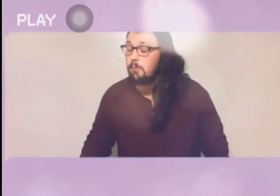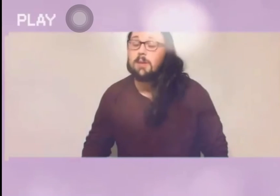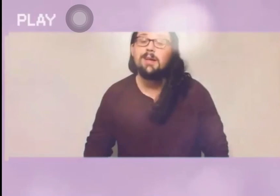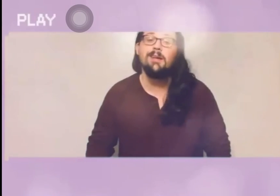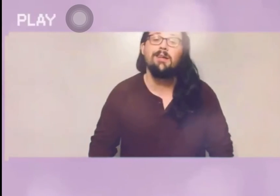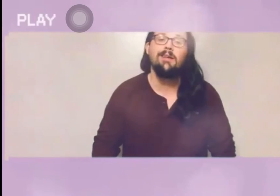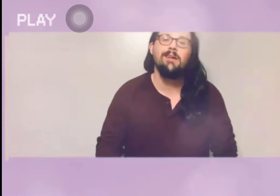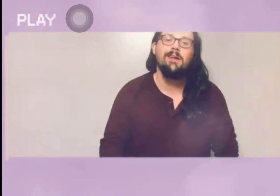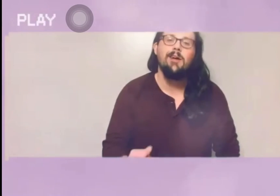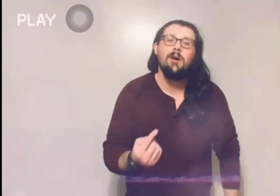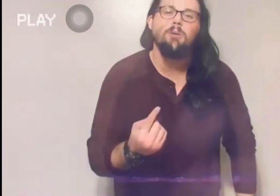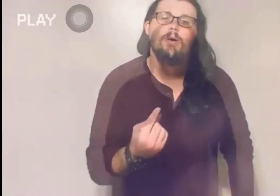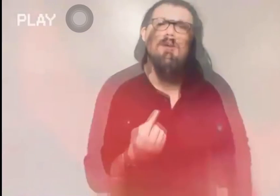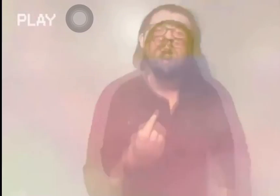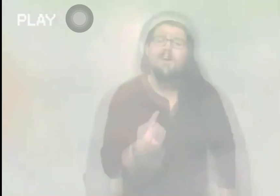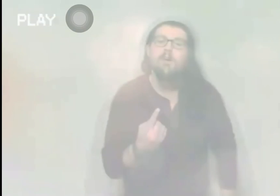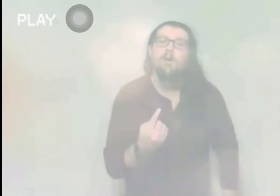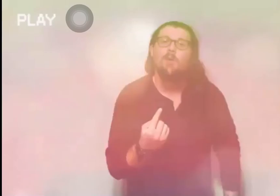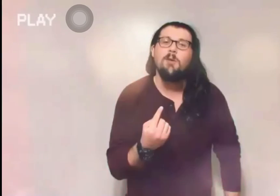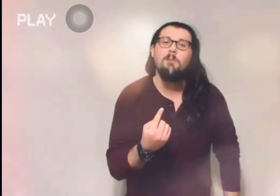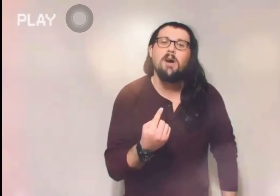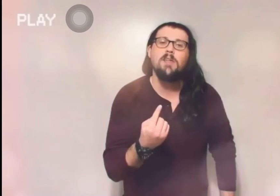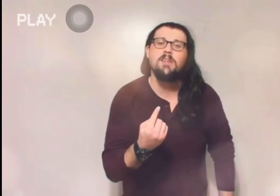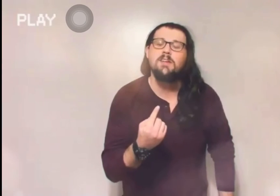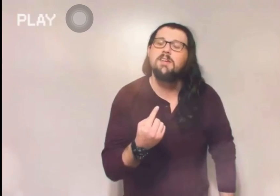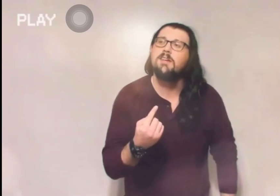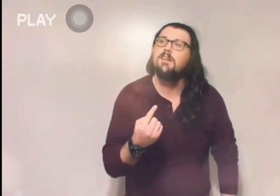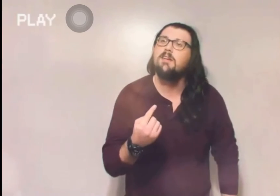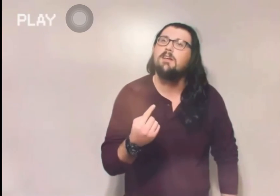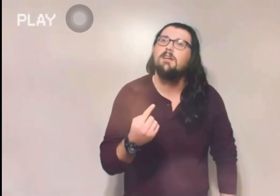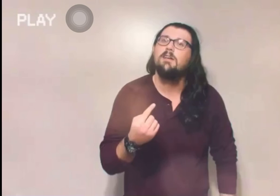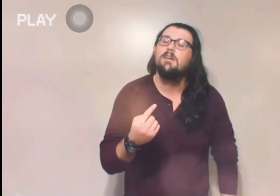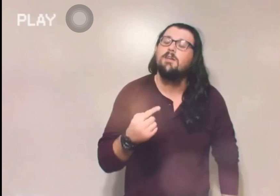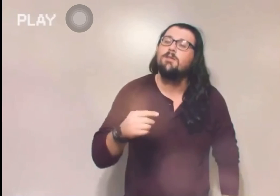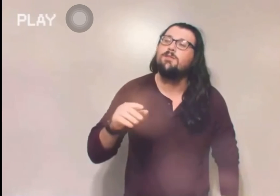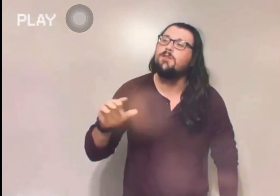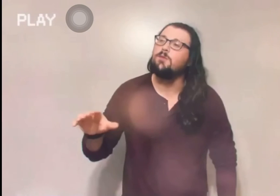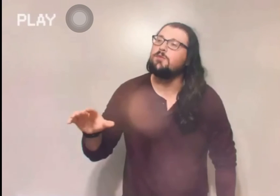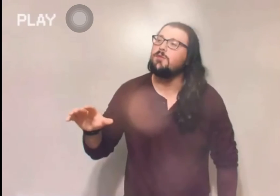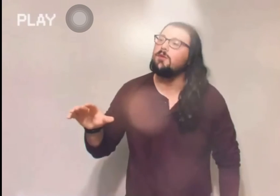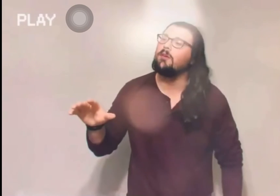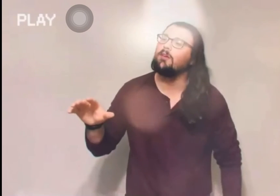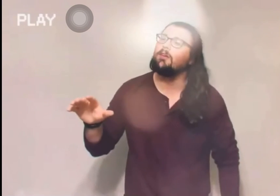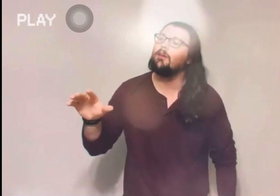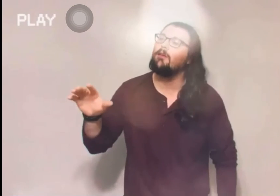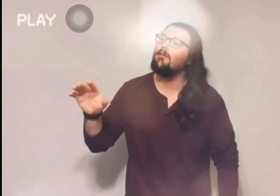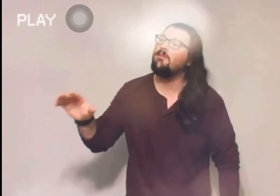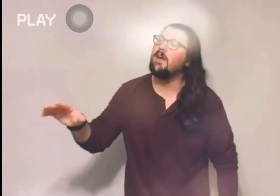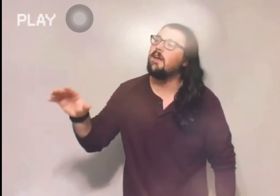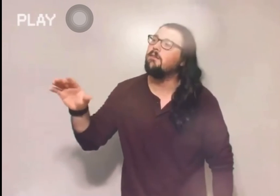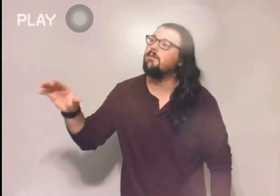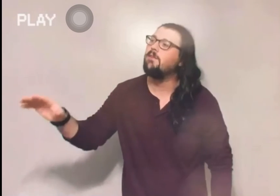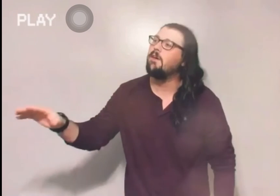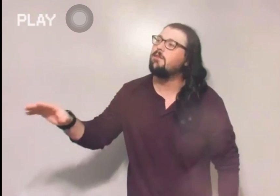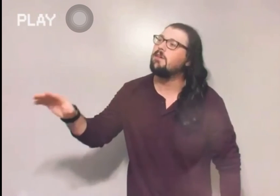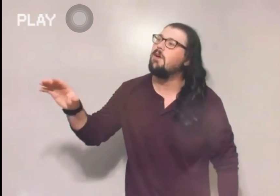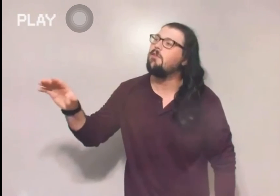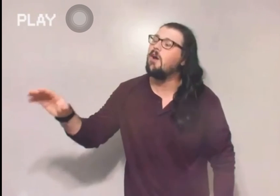pinned by the future fan favorite of